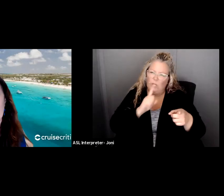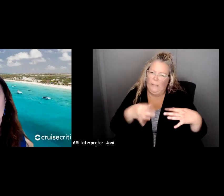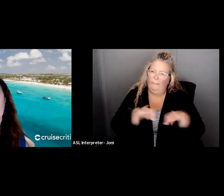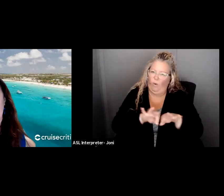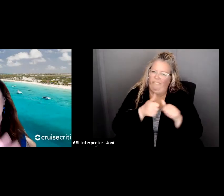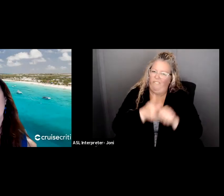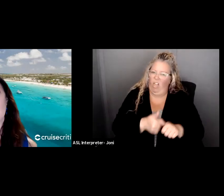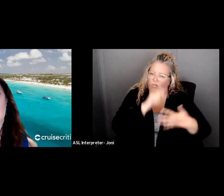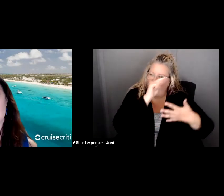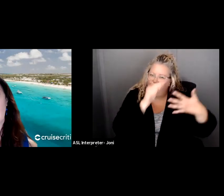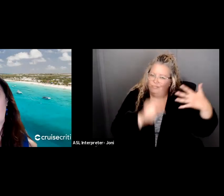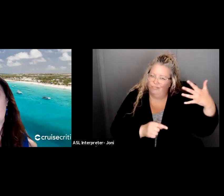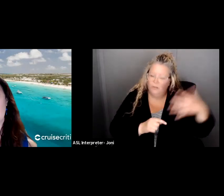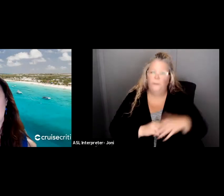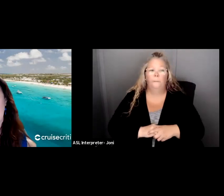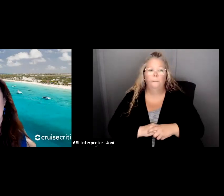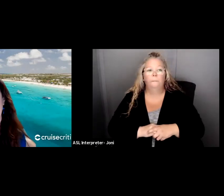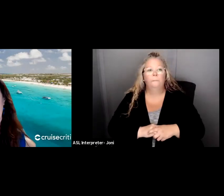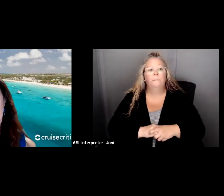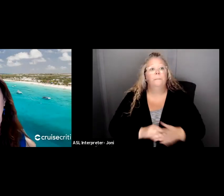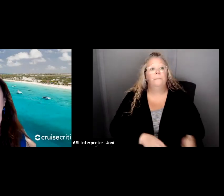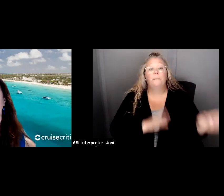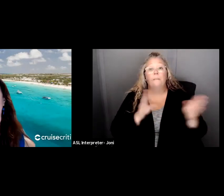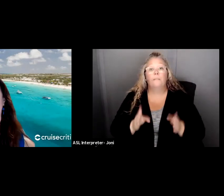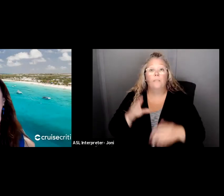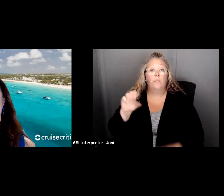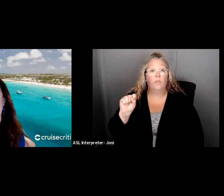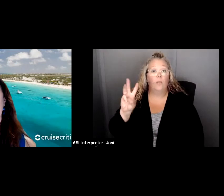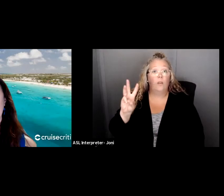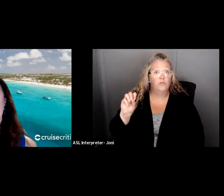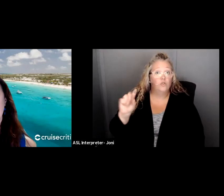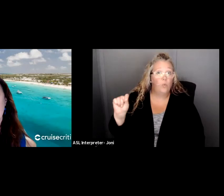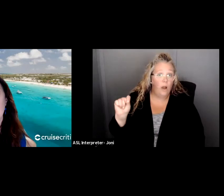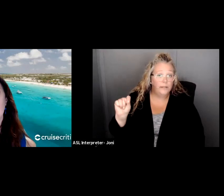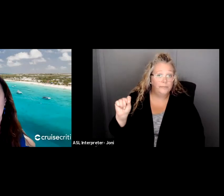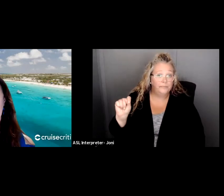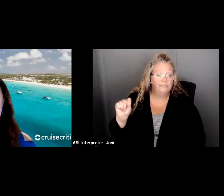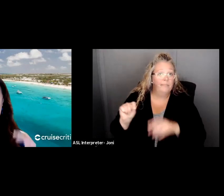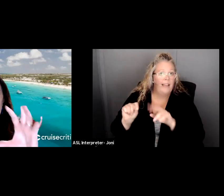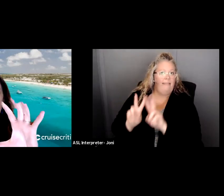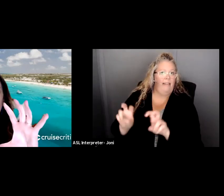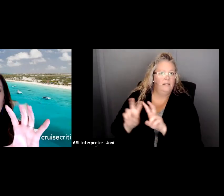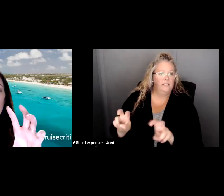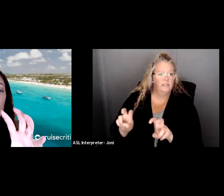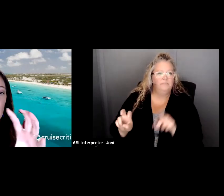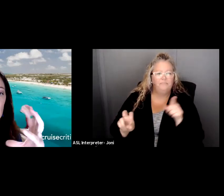analysis. Um, here's a, um, is a picture of, it basically has four squares